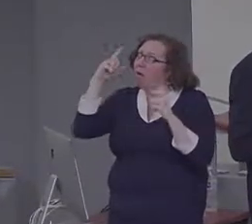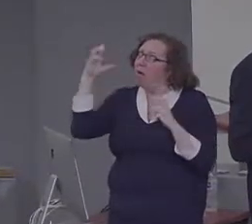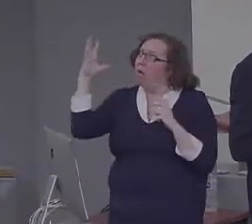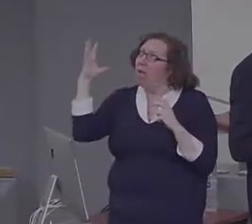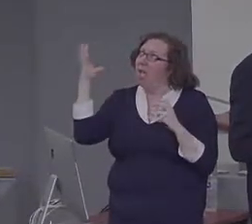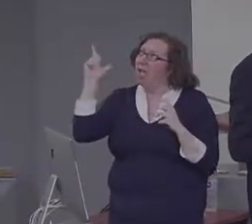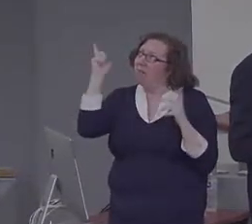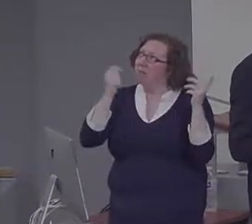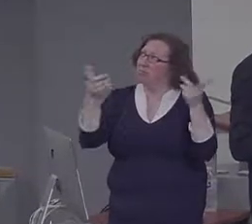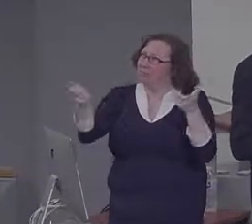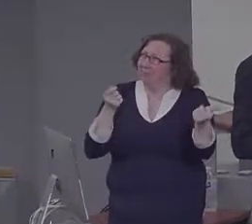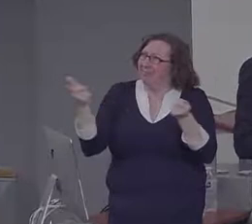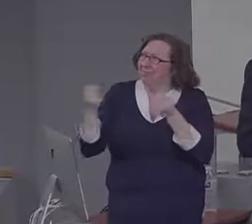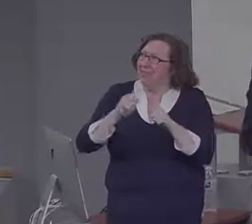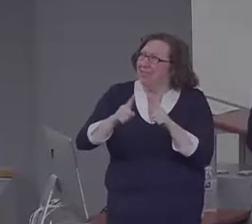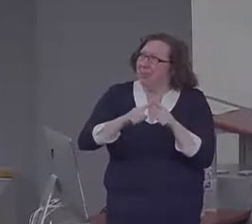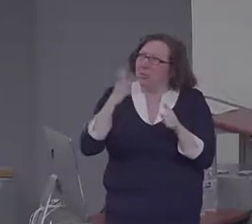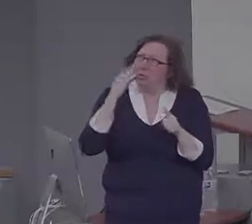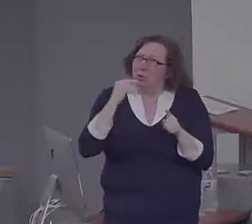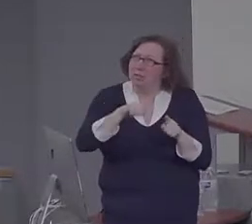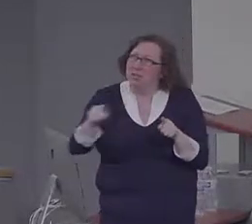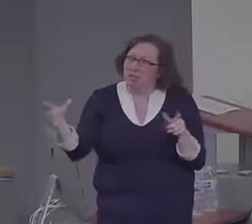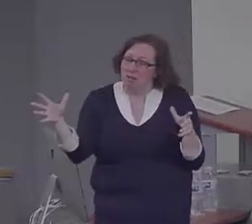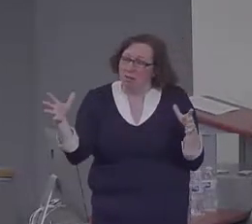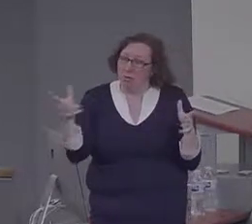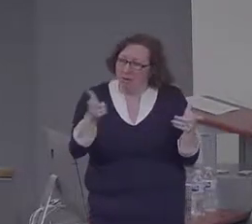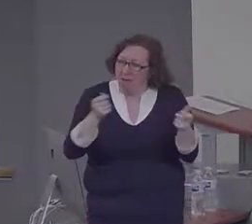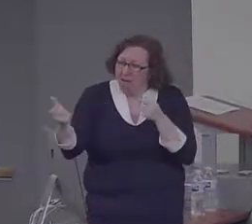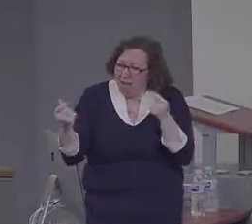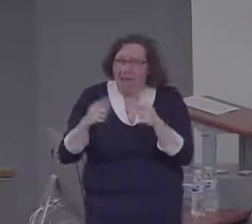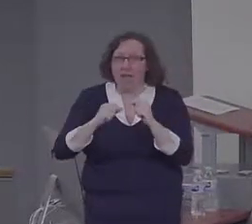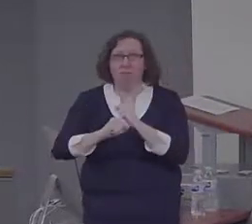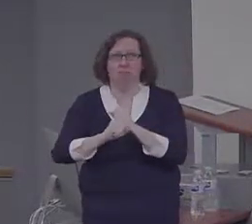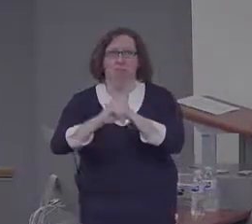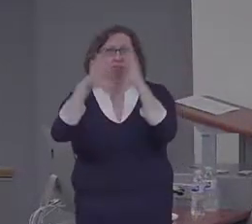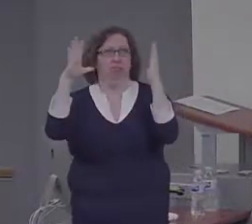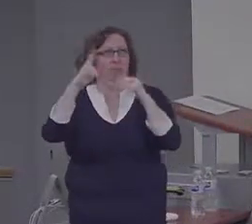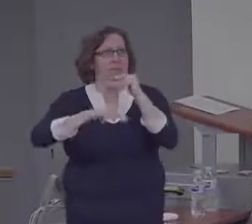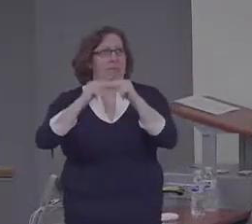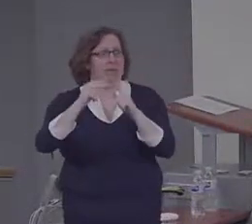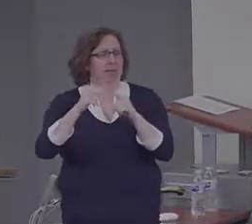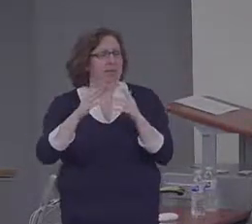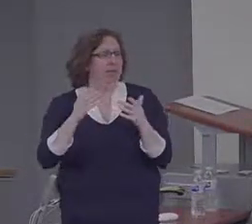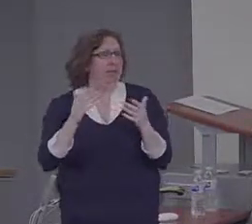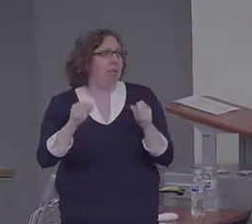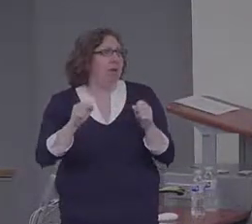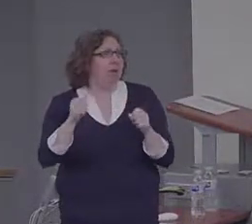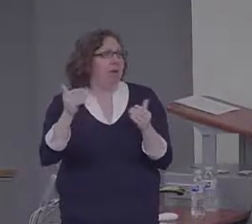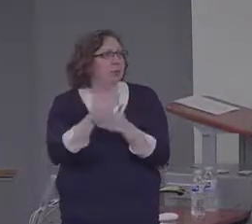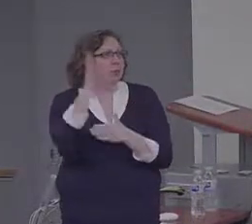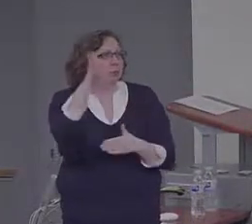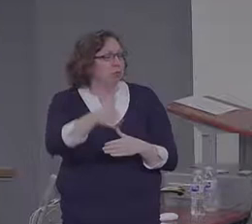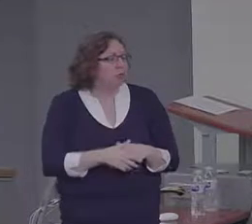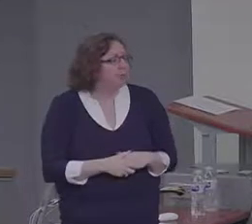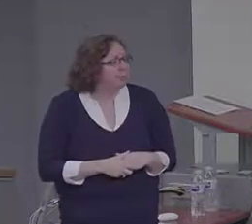And let's walk through some of the suggestive evidence here. So one of the standard tasks that's used